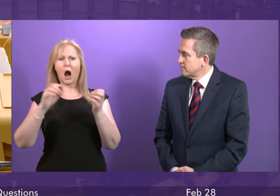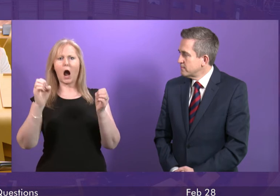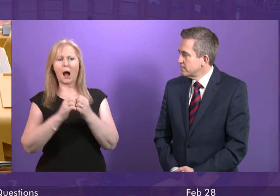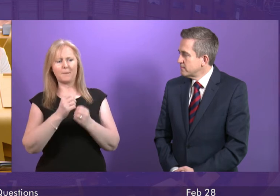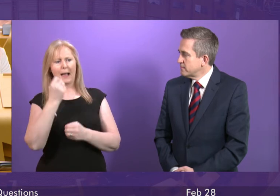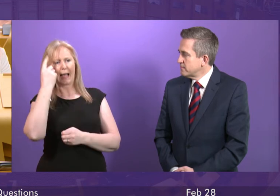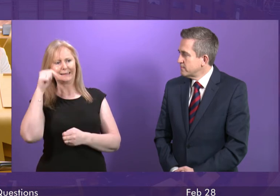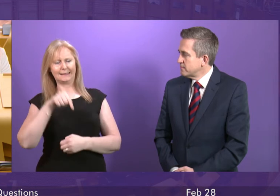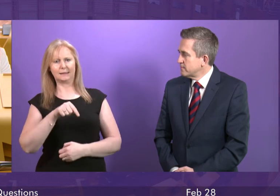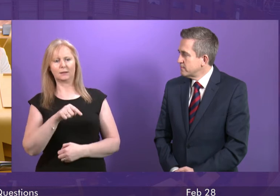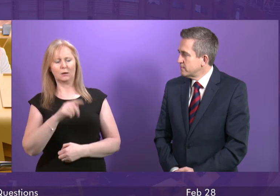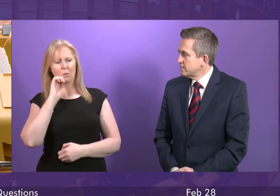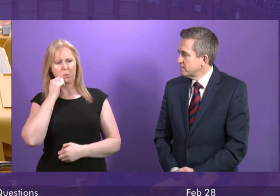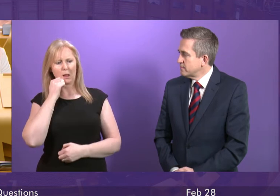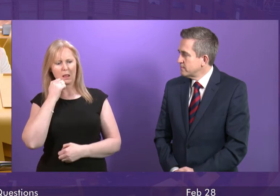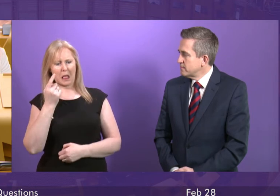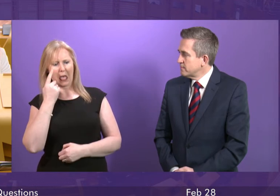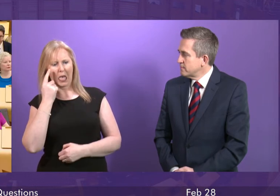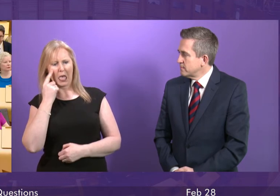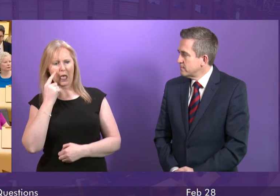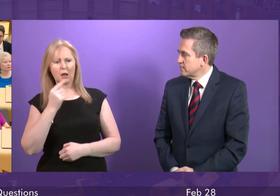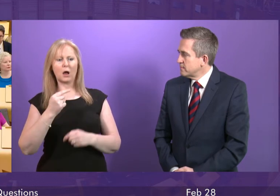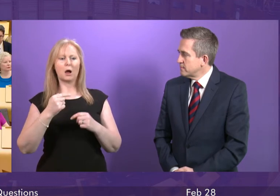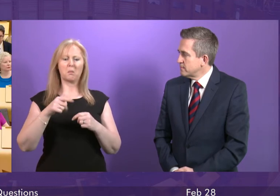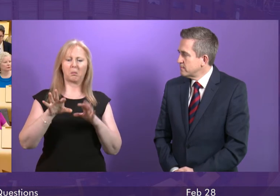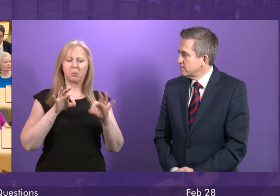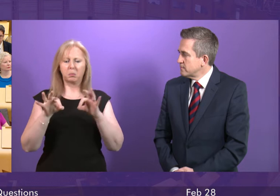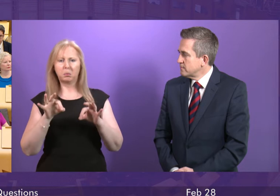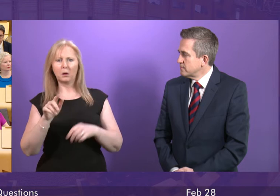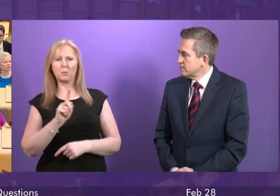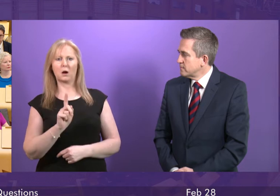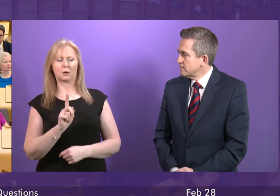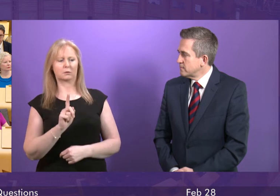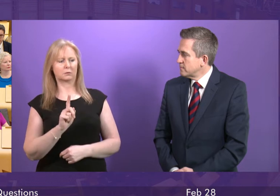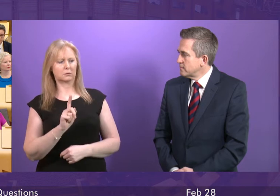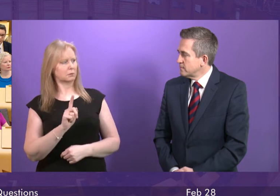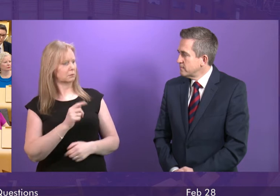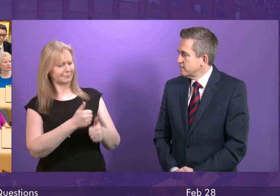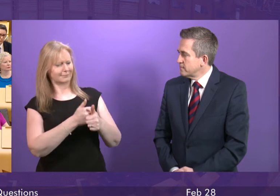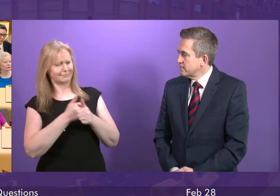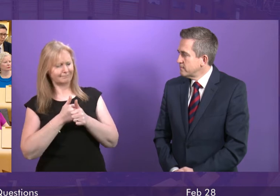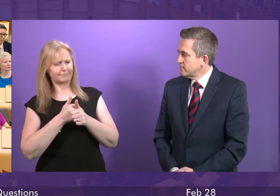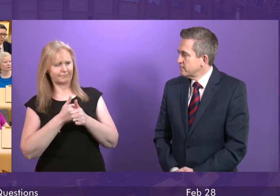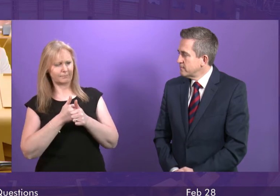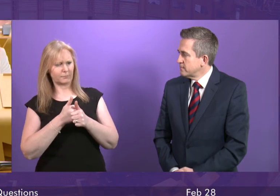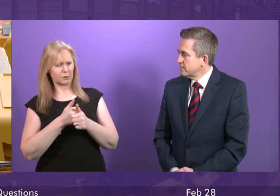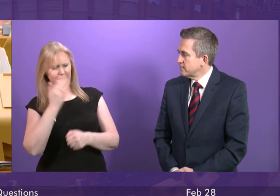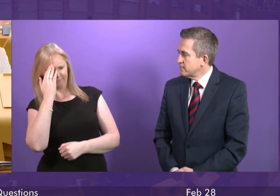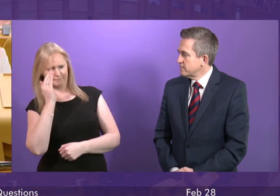continue to look positively at all options. But I asked Richard Leonard to join with me in calling on the company to extend the consultation.